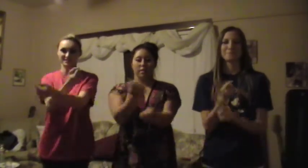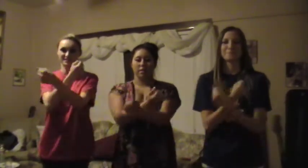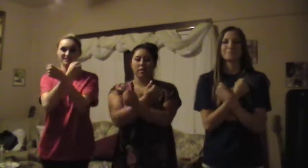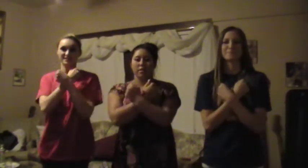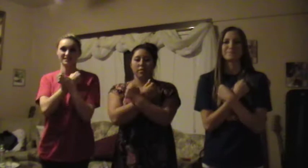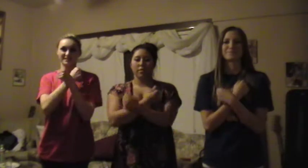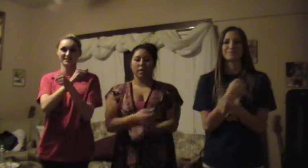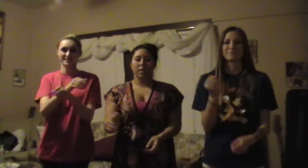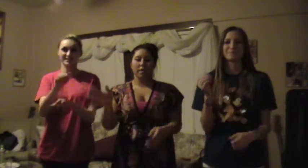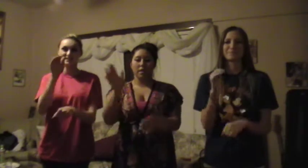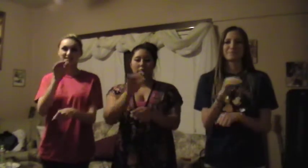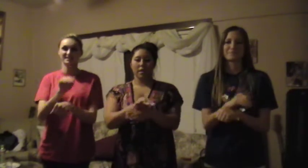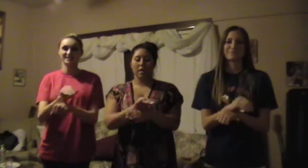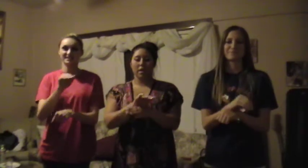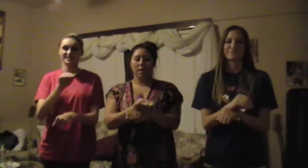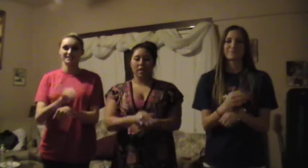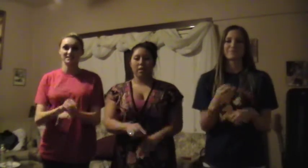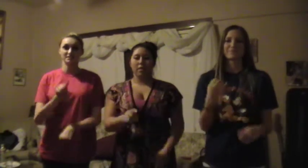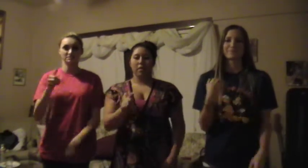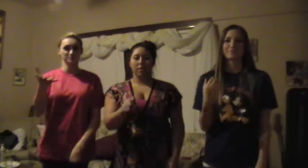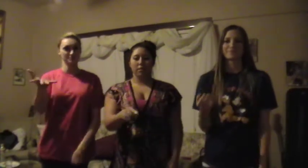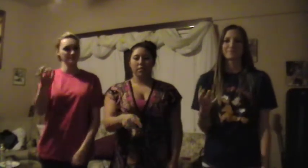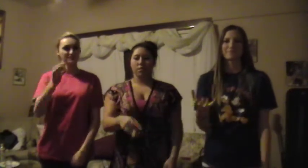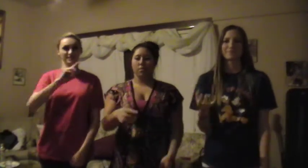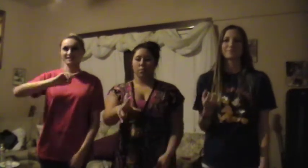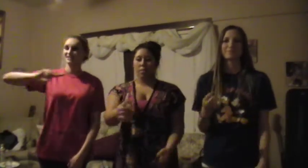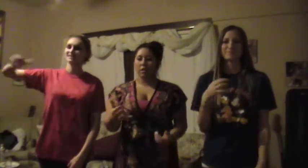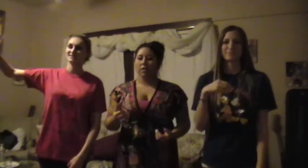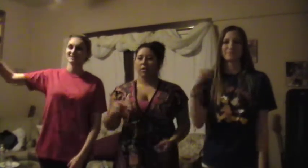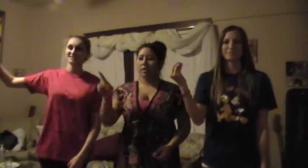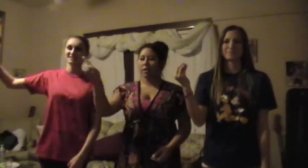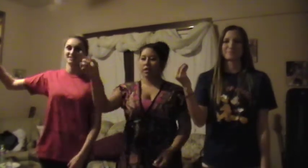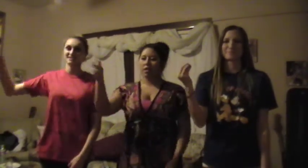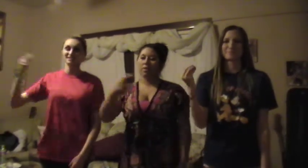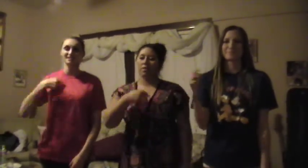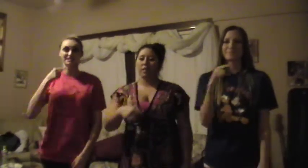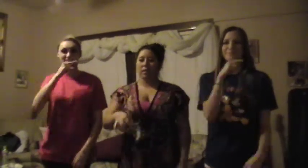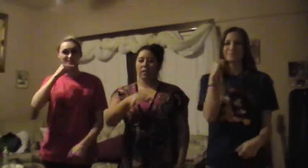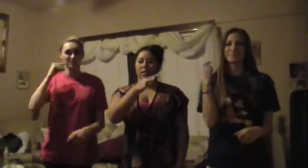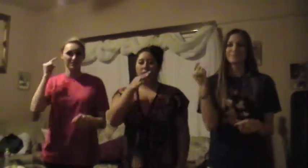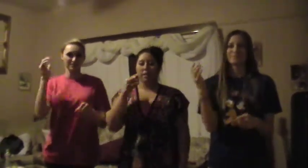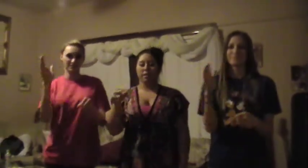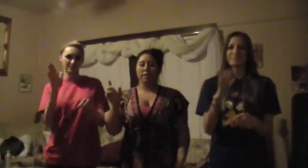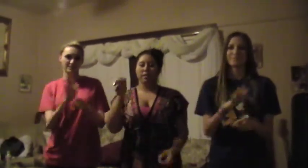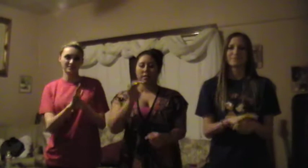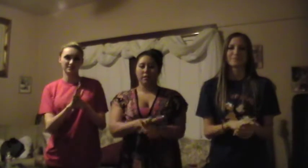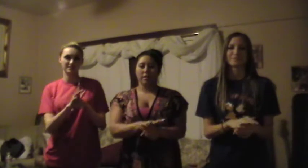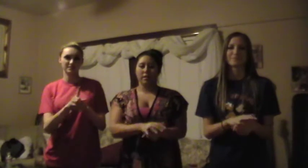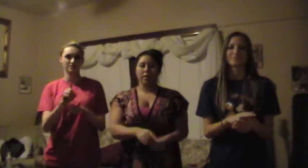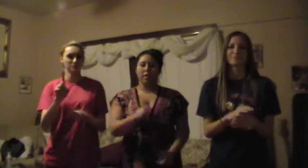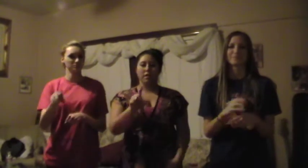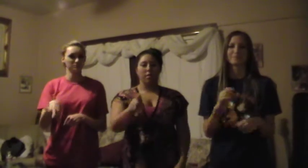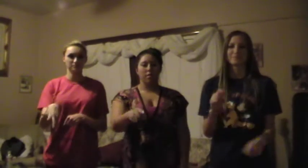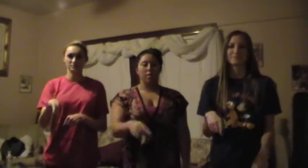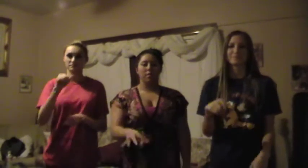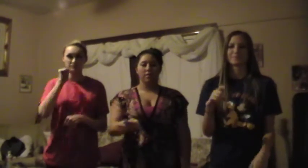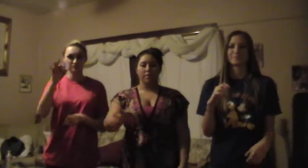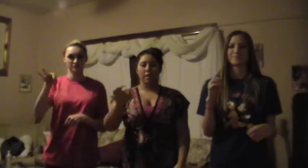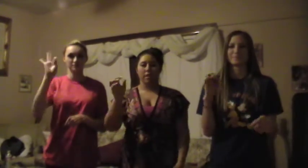tuck you in at night if you want to leave. I can guarantee you won't find